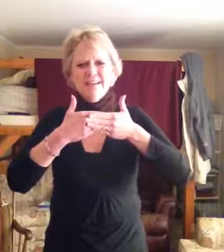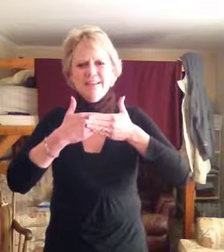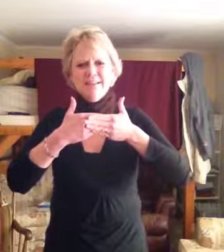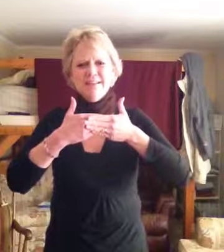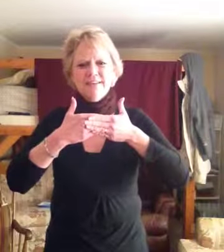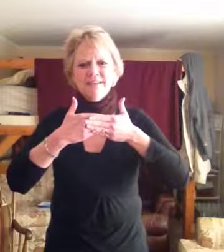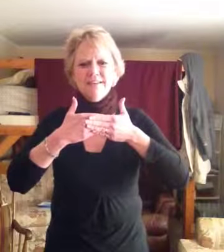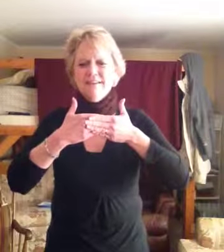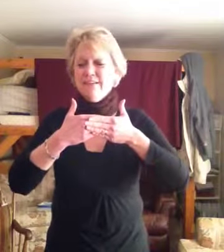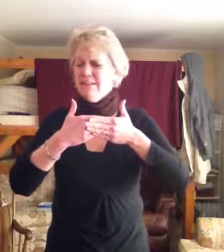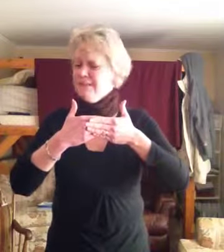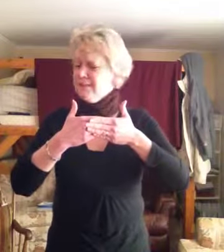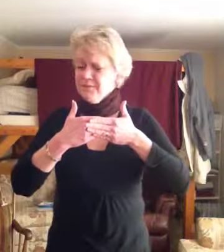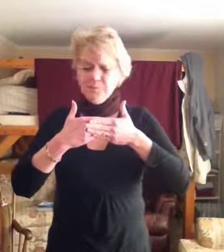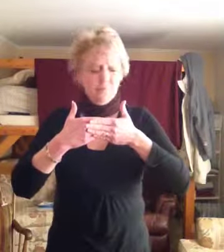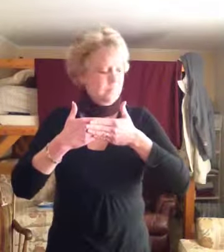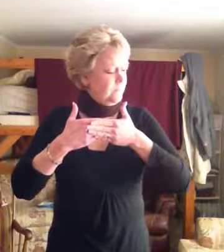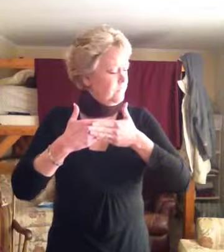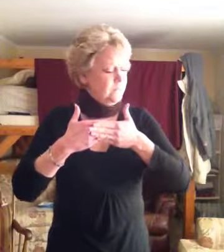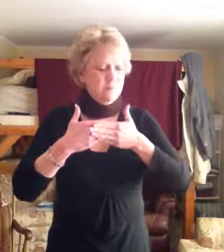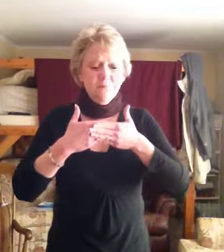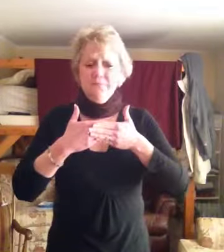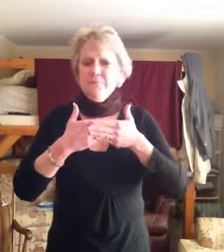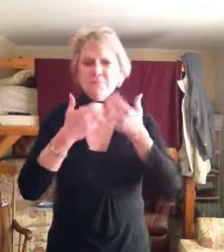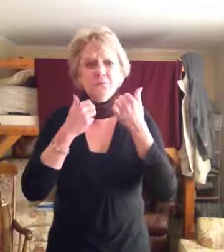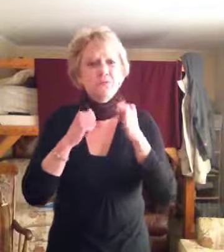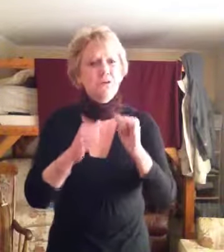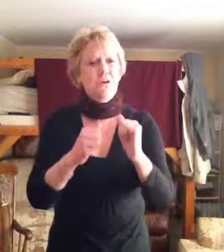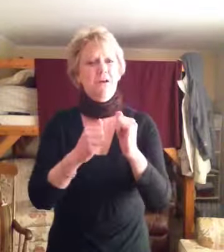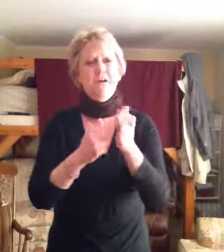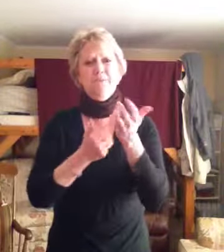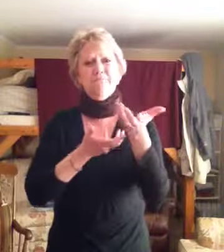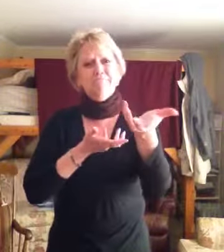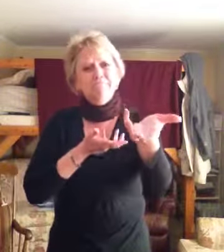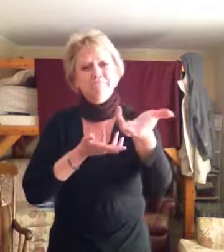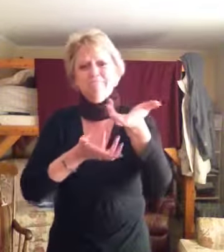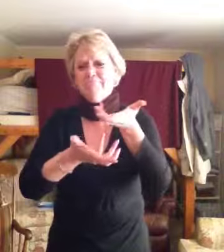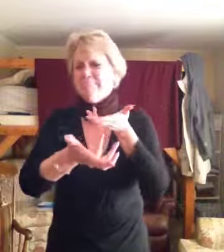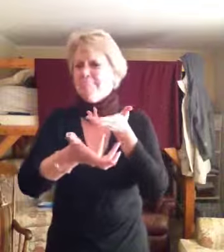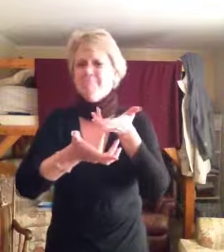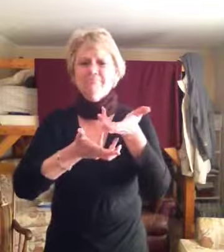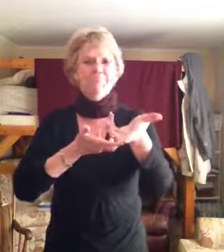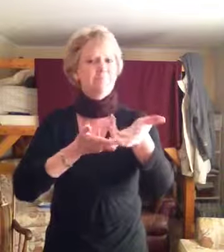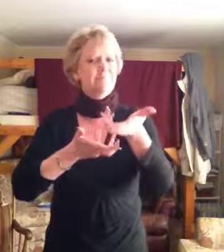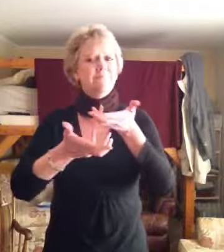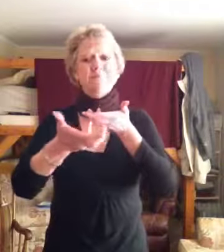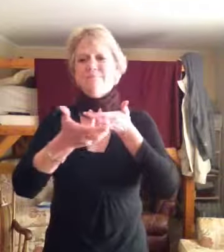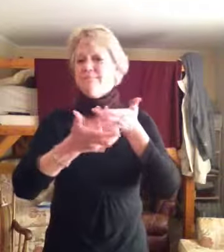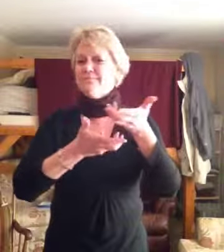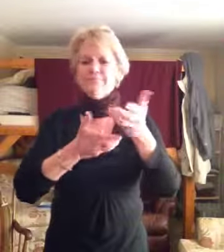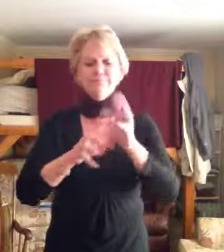who cannot seem to hear.